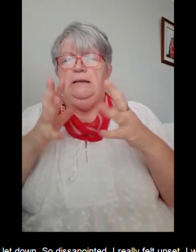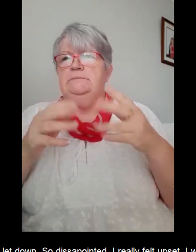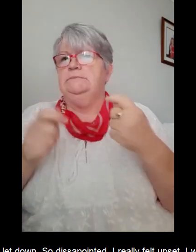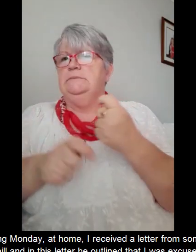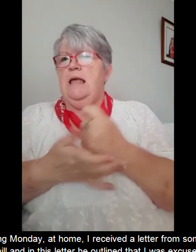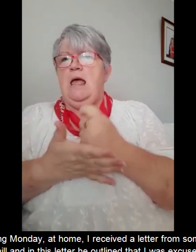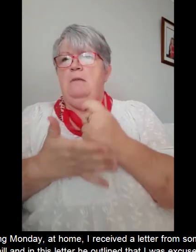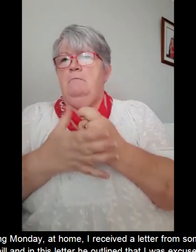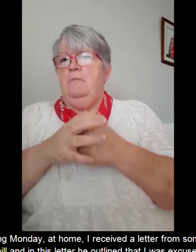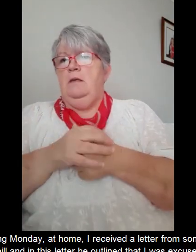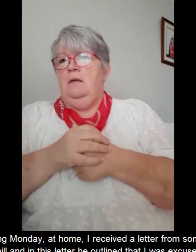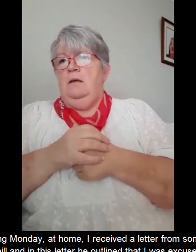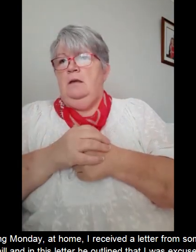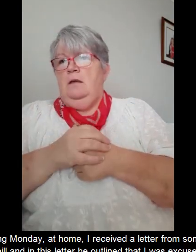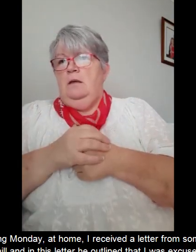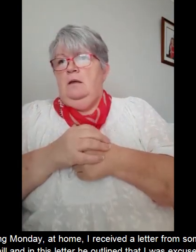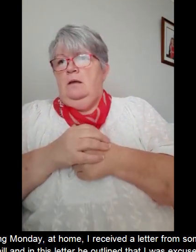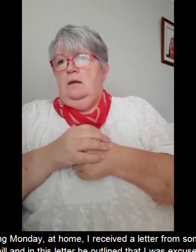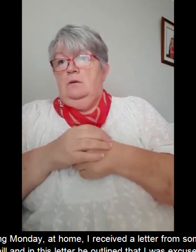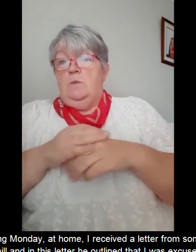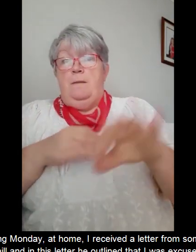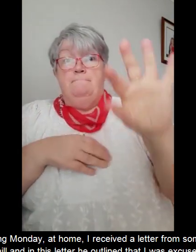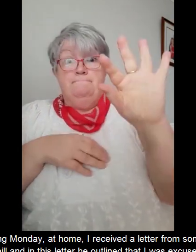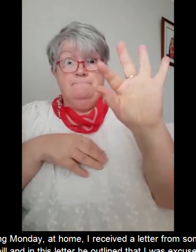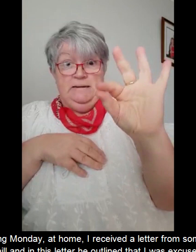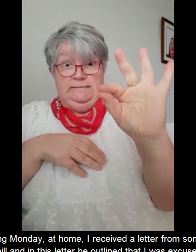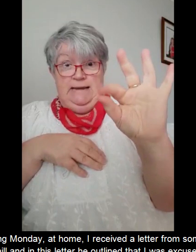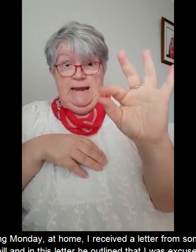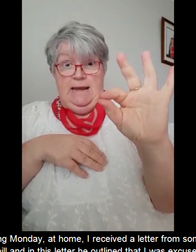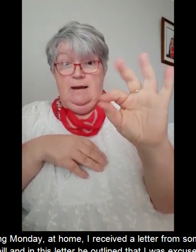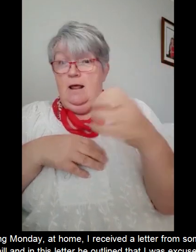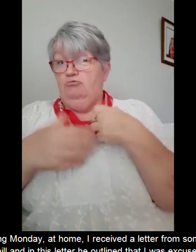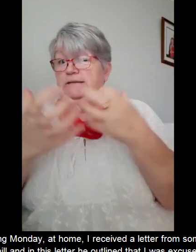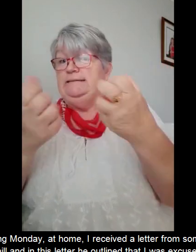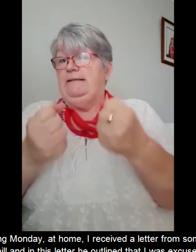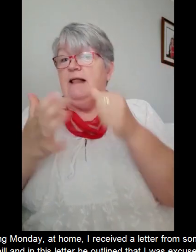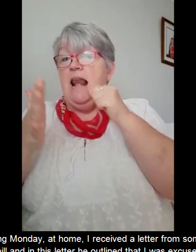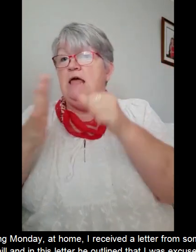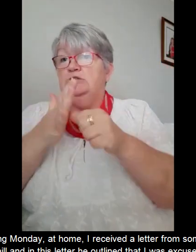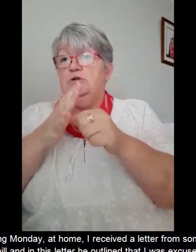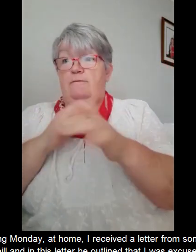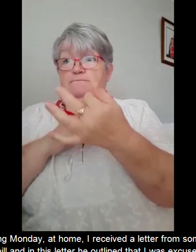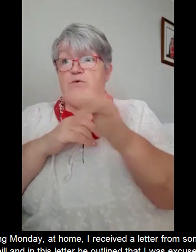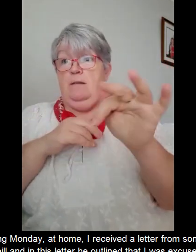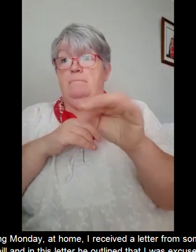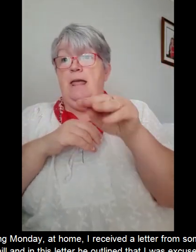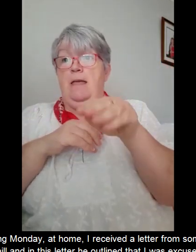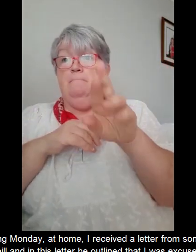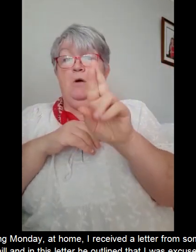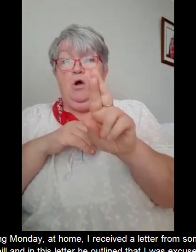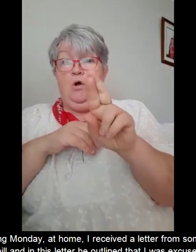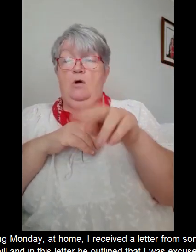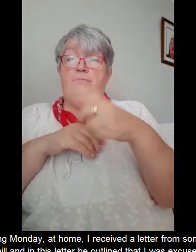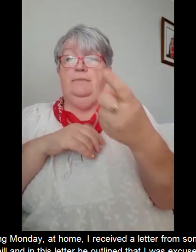So the following Monday at home I received a letter from somebody called Mr Sean O'Donnell